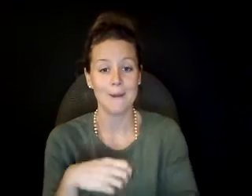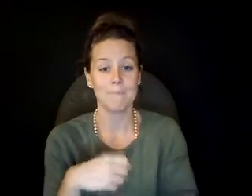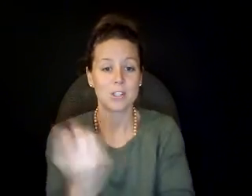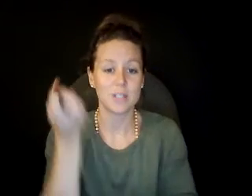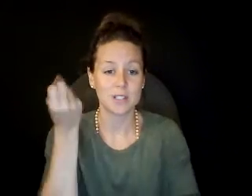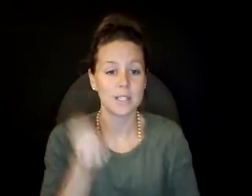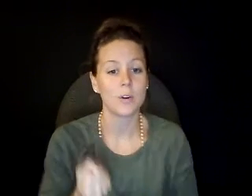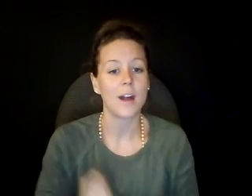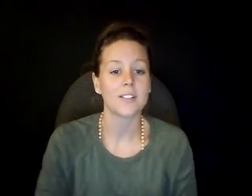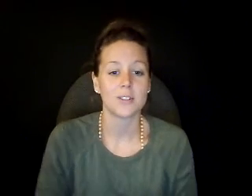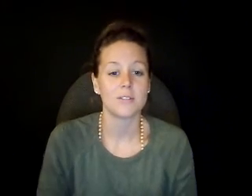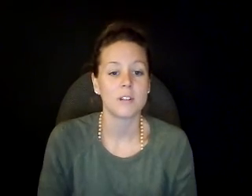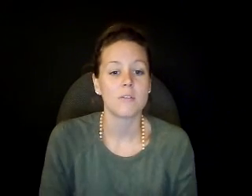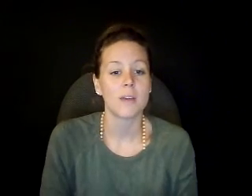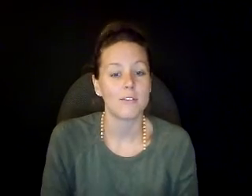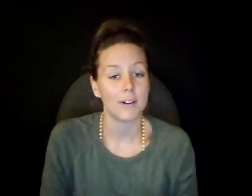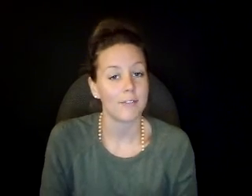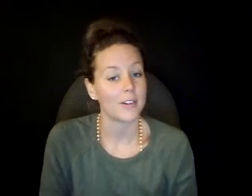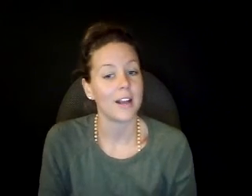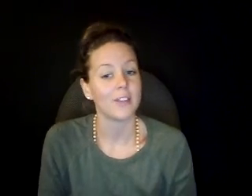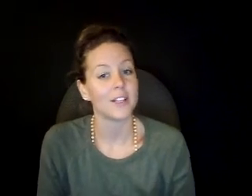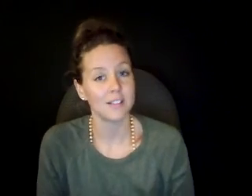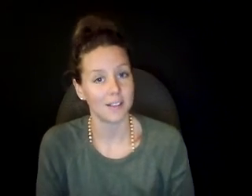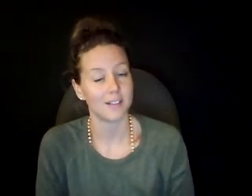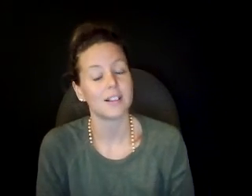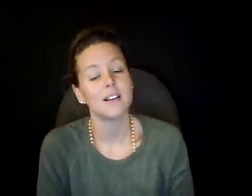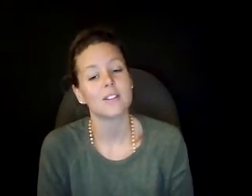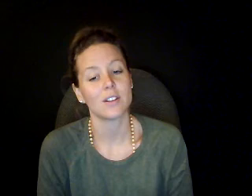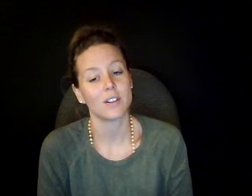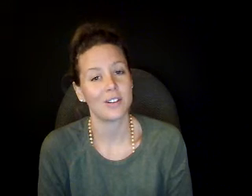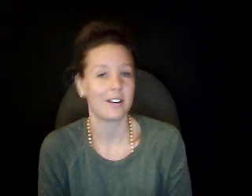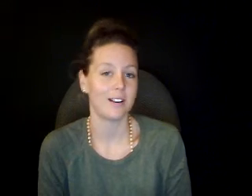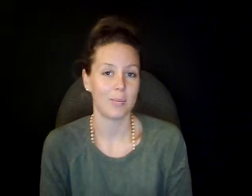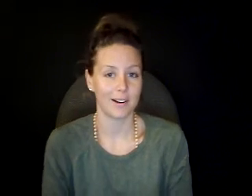So in this deep gratitude of the love that we have for our Father and for his sons, let's conclude here in a prayer.